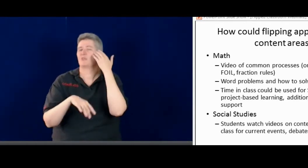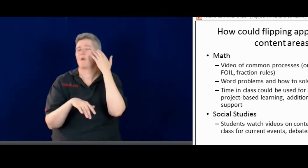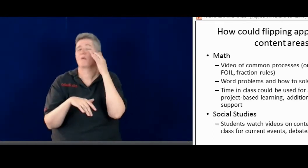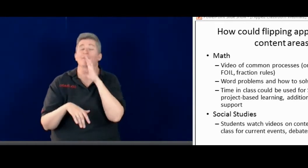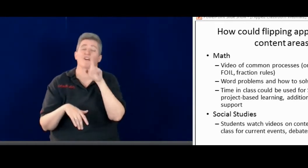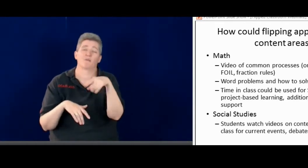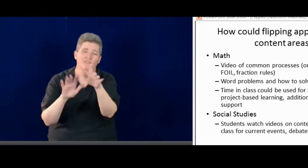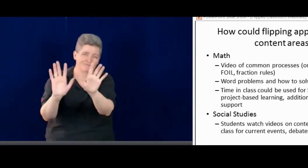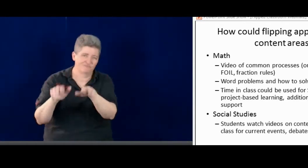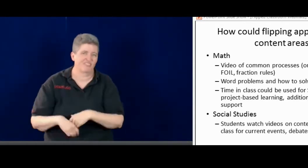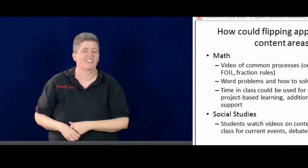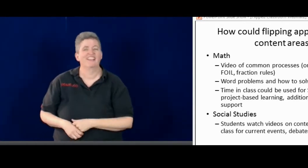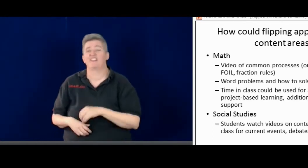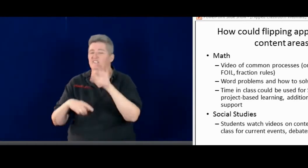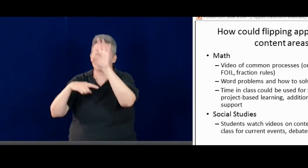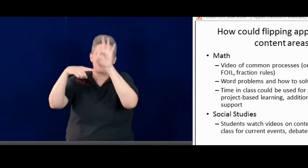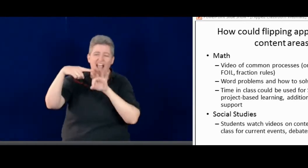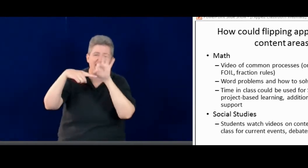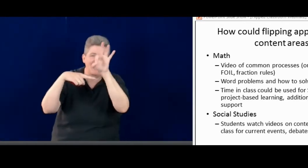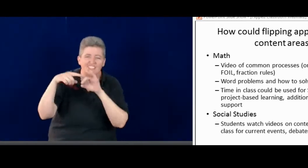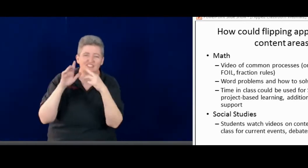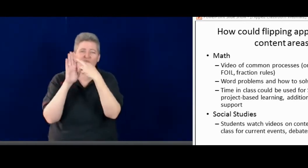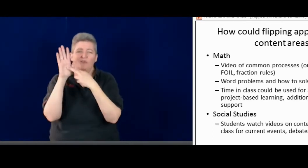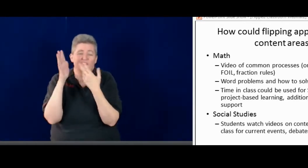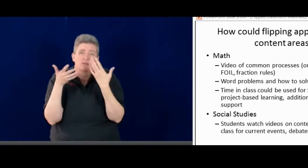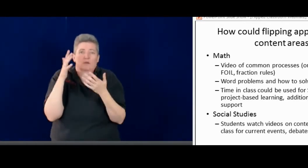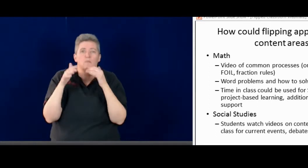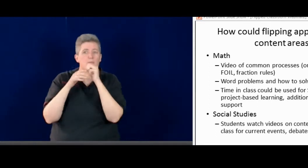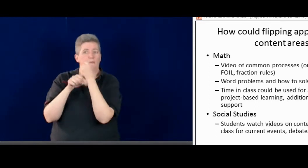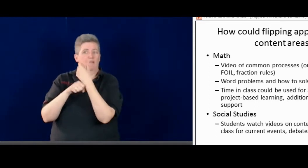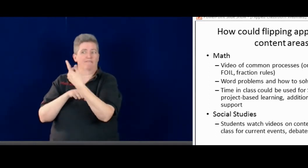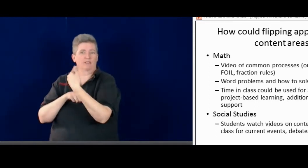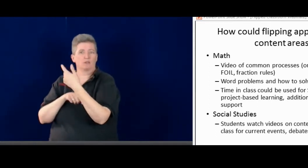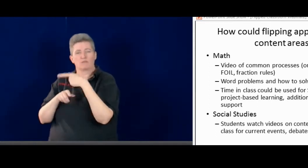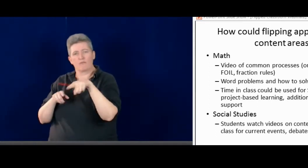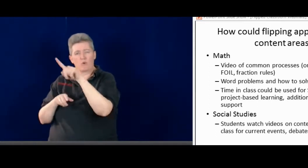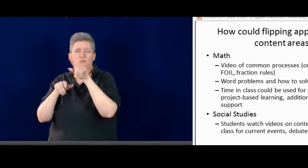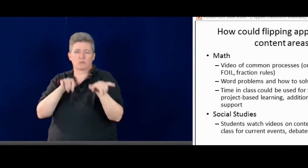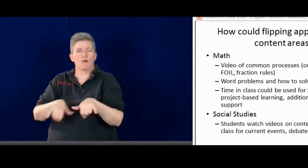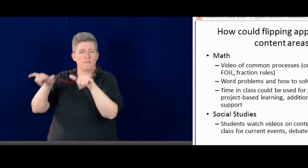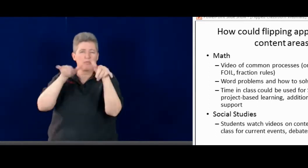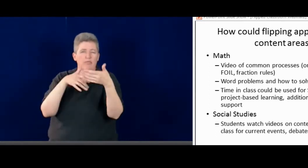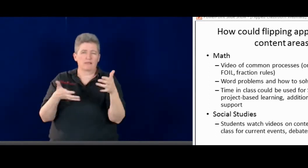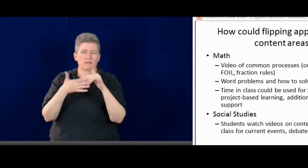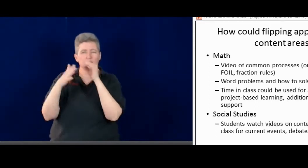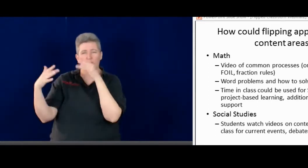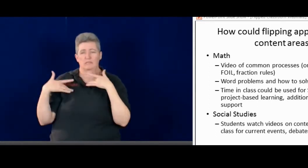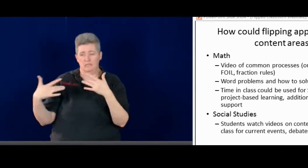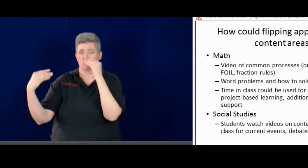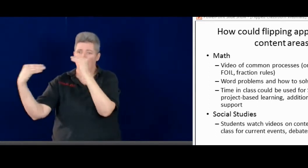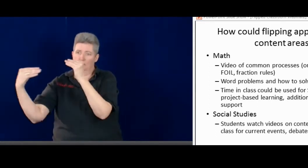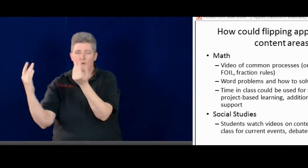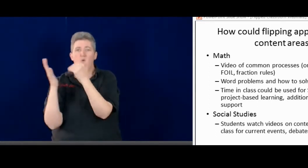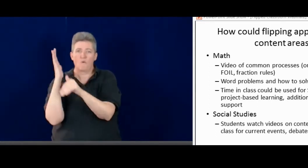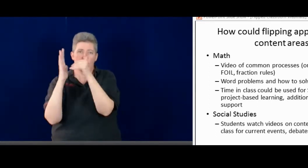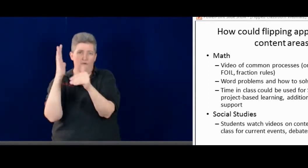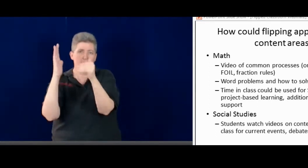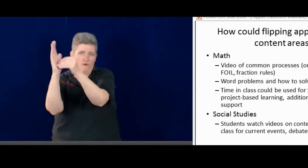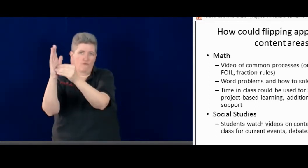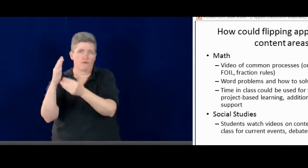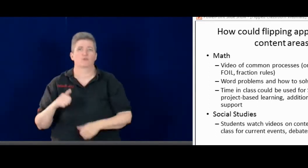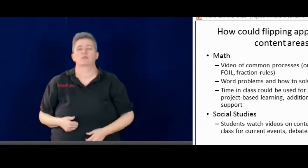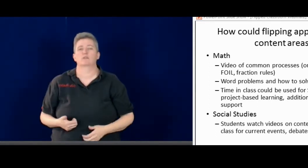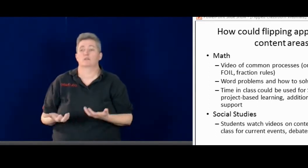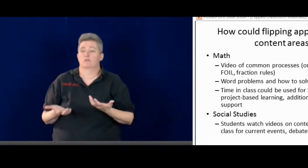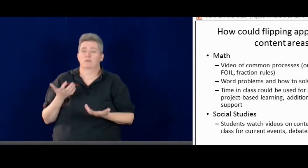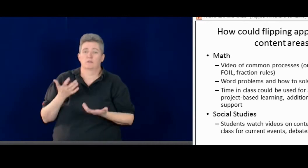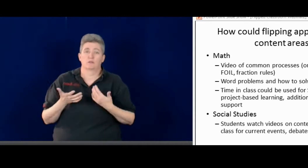Foil. I think math teachers, you know what I'm talking about when I say that. You know, but the rules of fractions, that type of thing. So common things like that, that